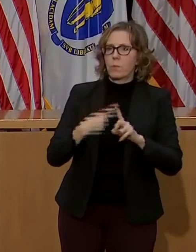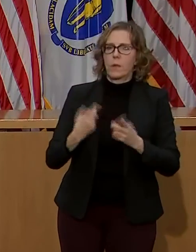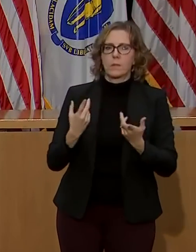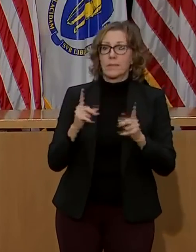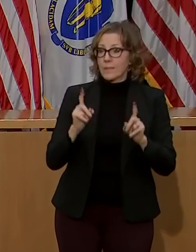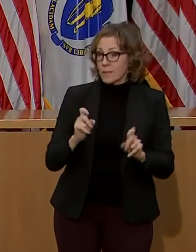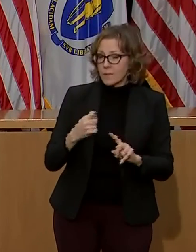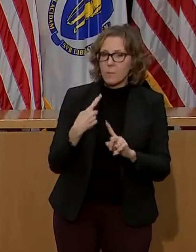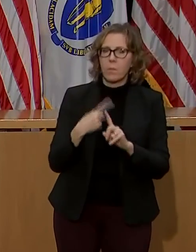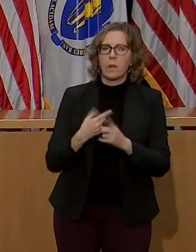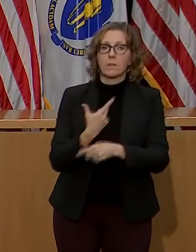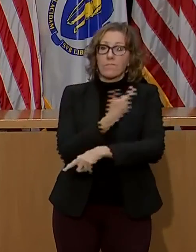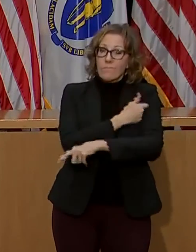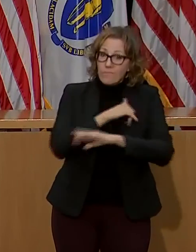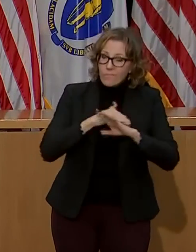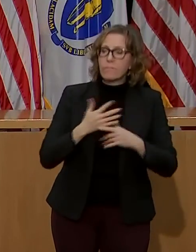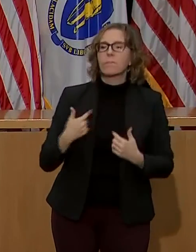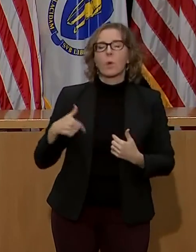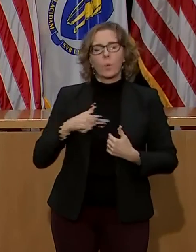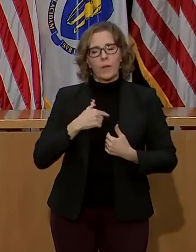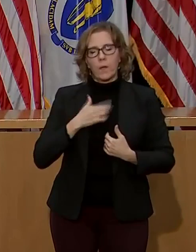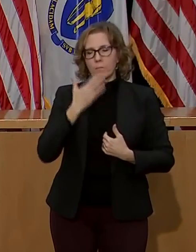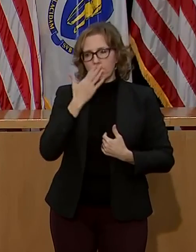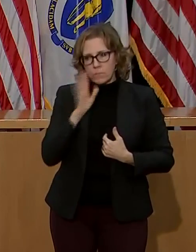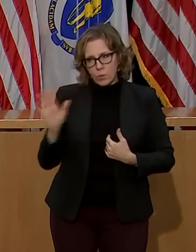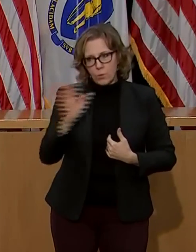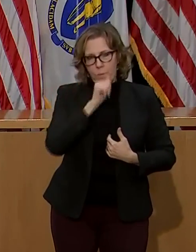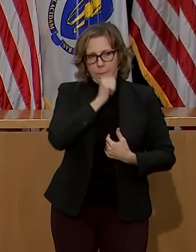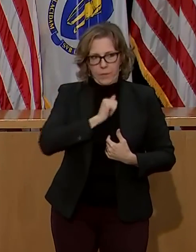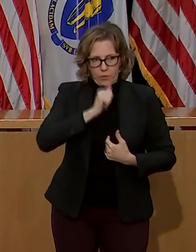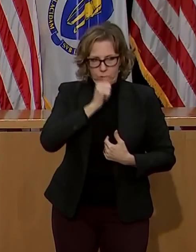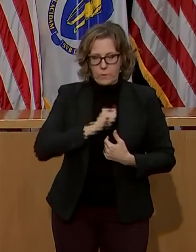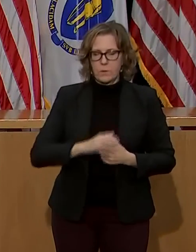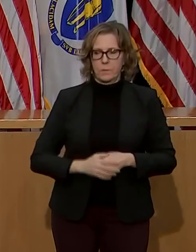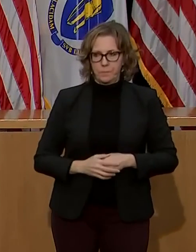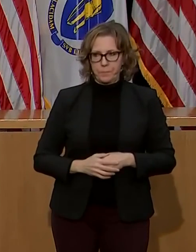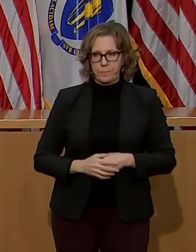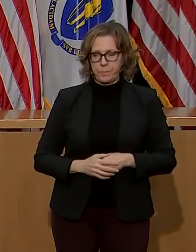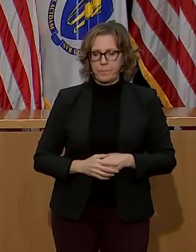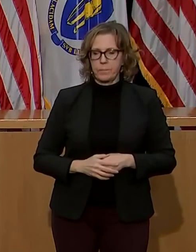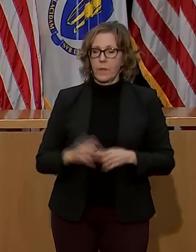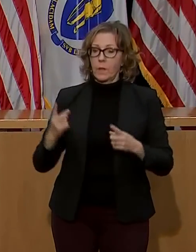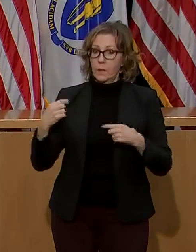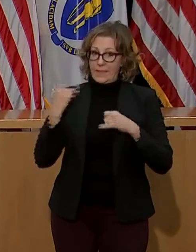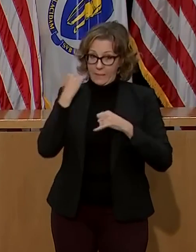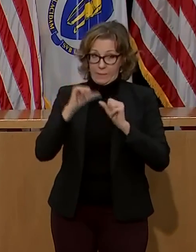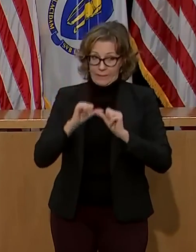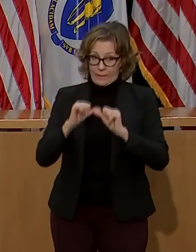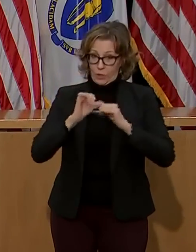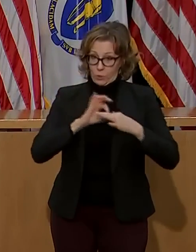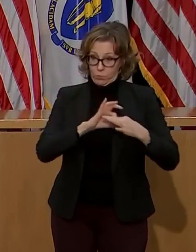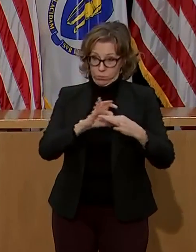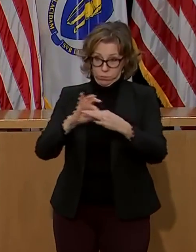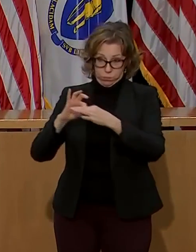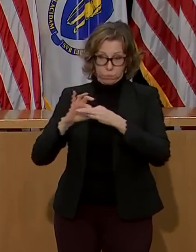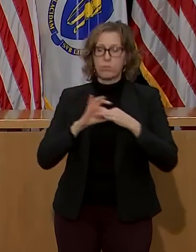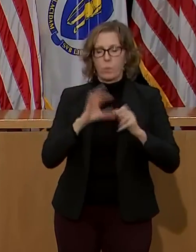and shared commitment to eliminating this virus, and through ongoing partnership, we can turn the corner on COVID-19. PHOD, living.